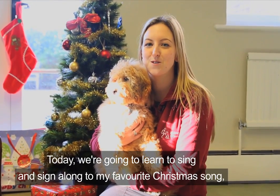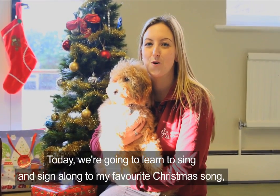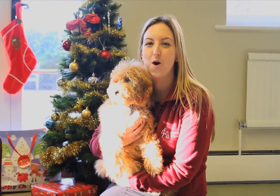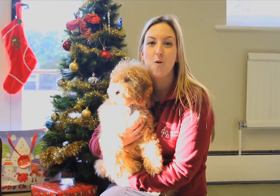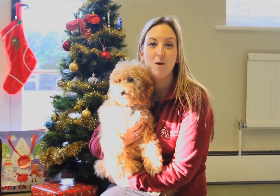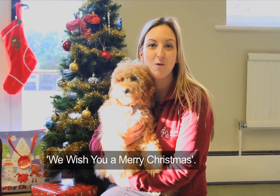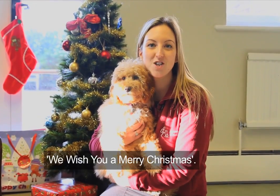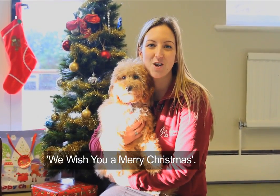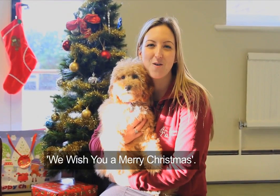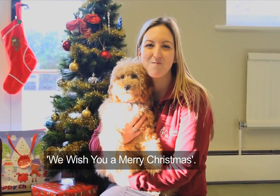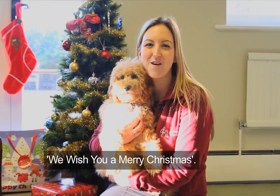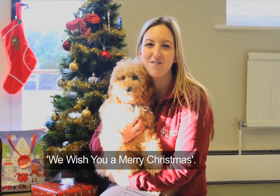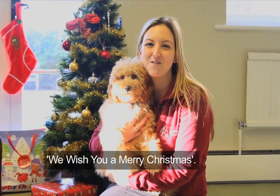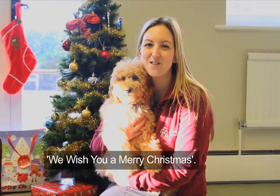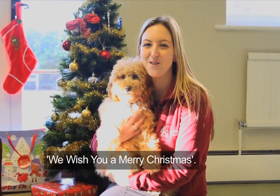song, We Wish You a Merry Christmas.